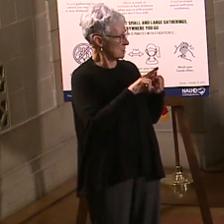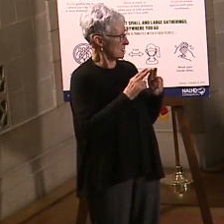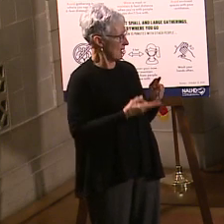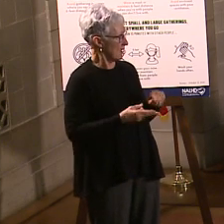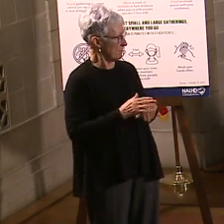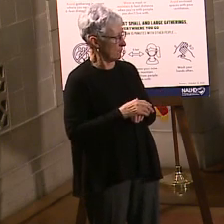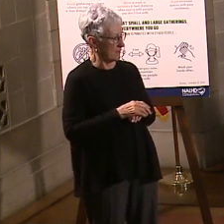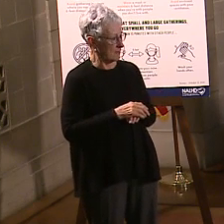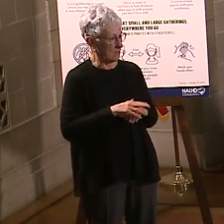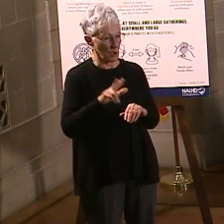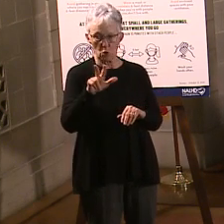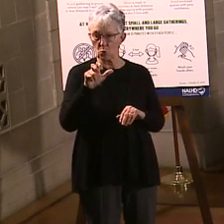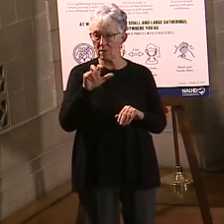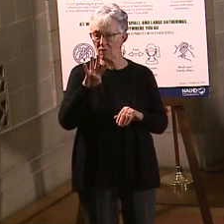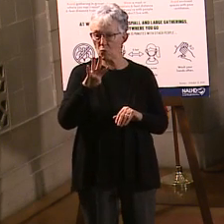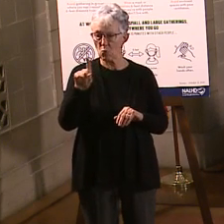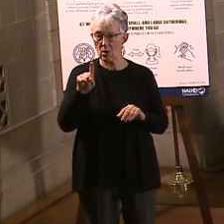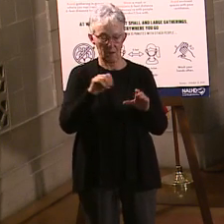341, anyway.